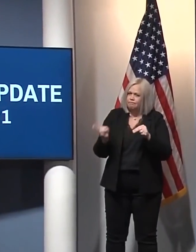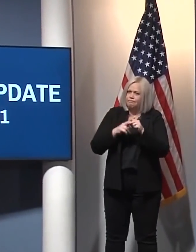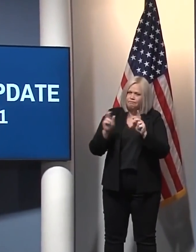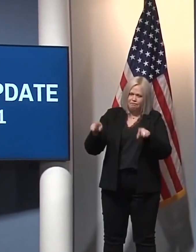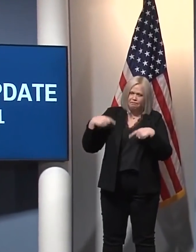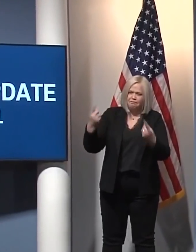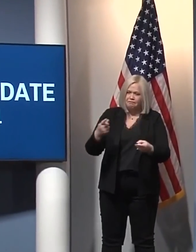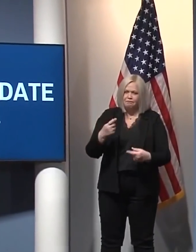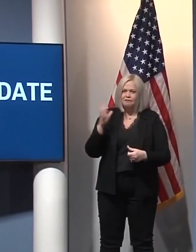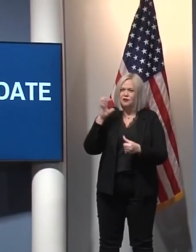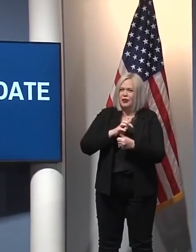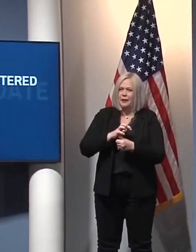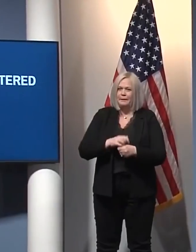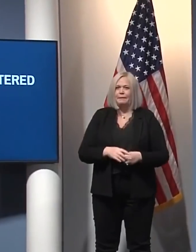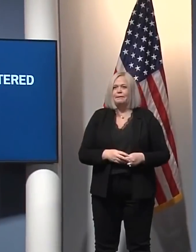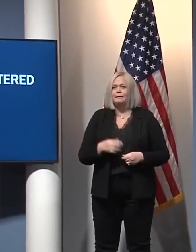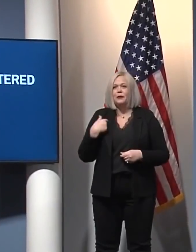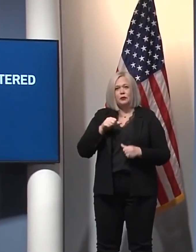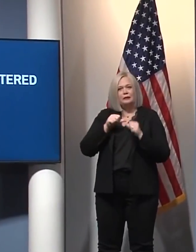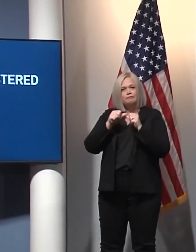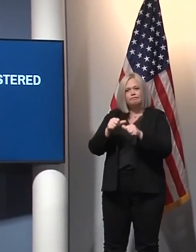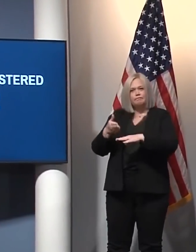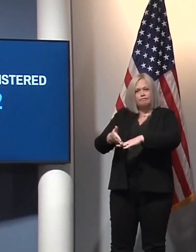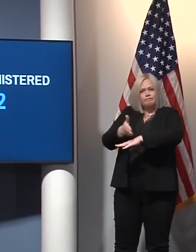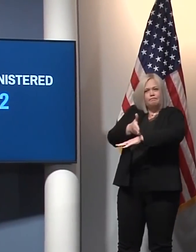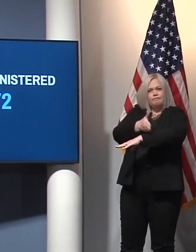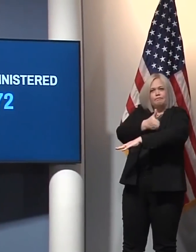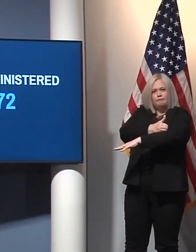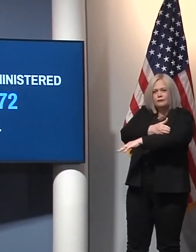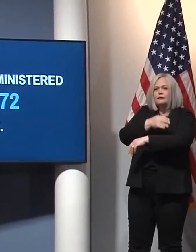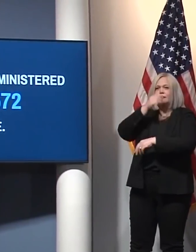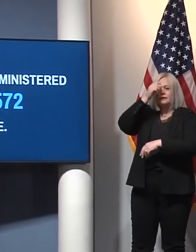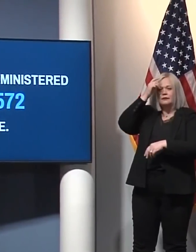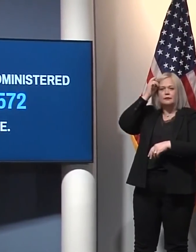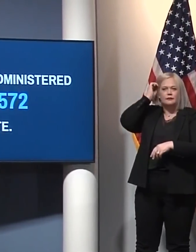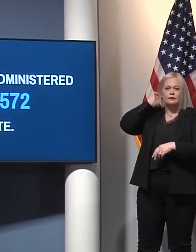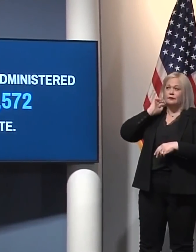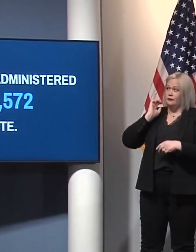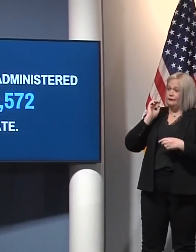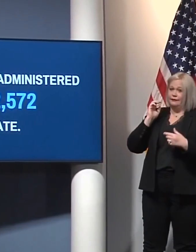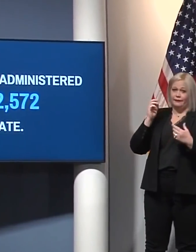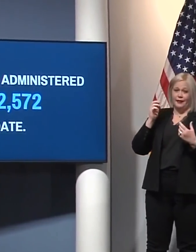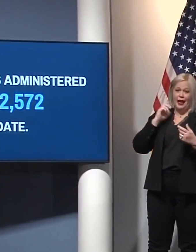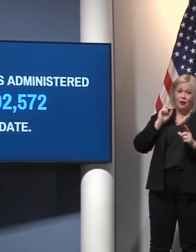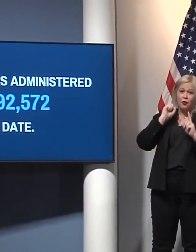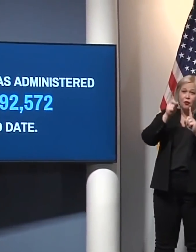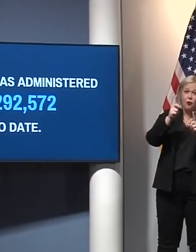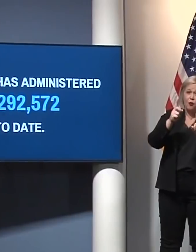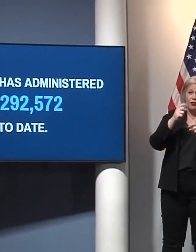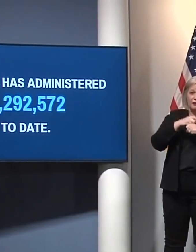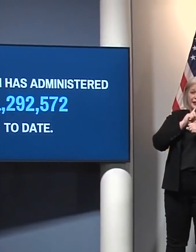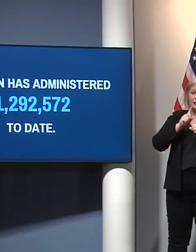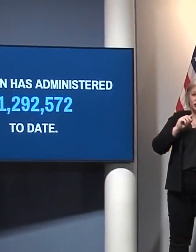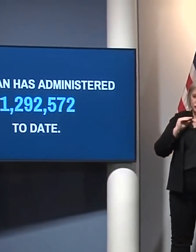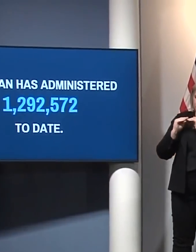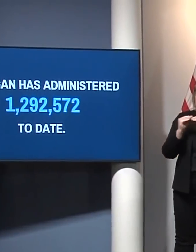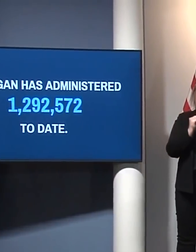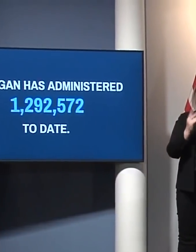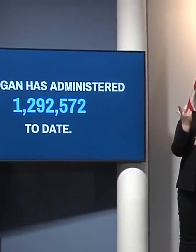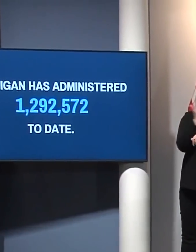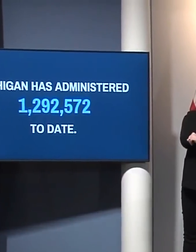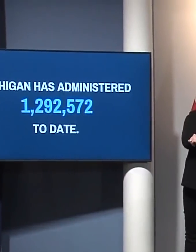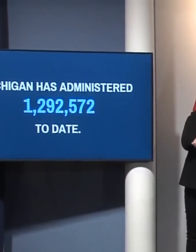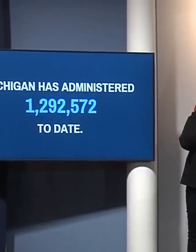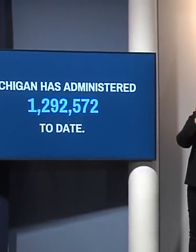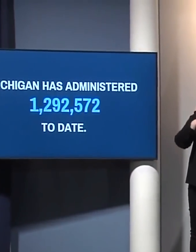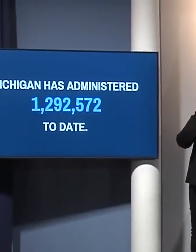Michigan continues to make progress toward achieving our goal of equitably vaccinating 70